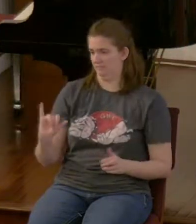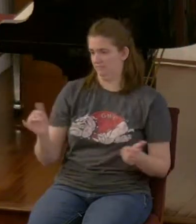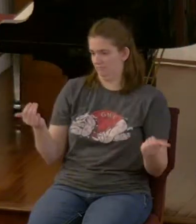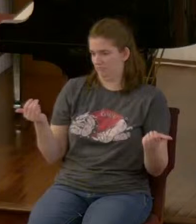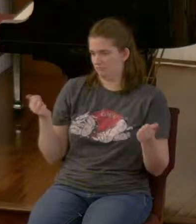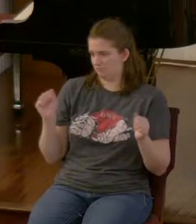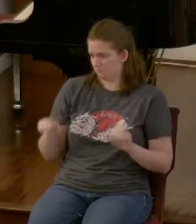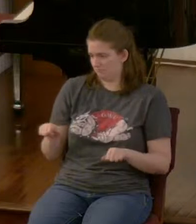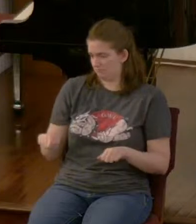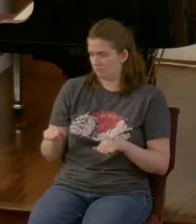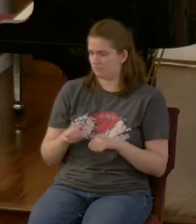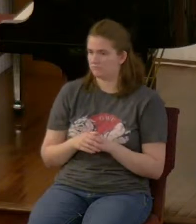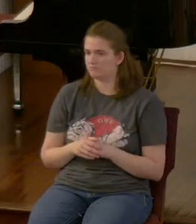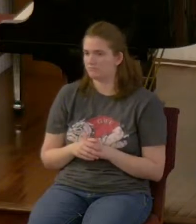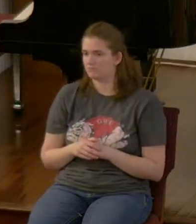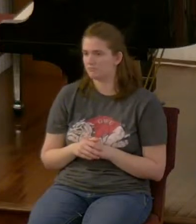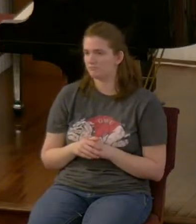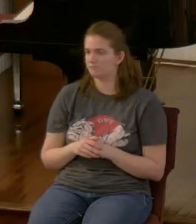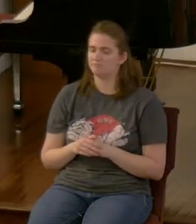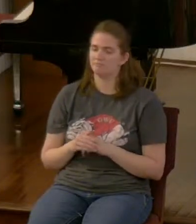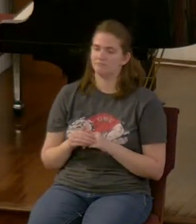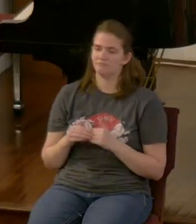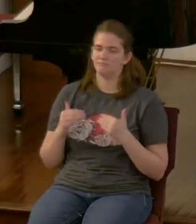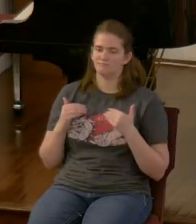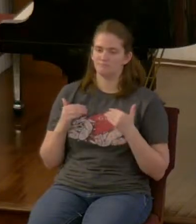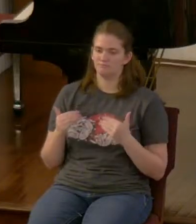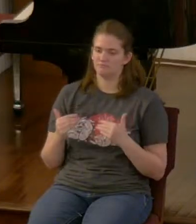makes so let's keep going with this